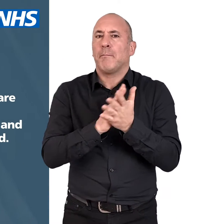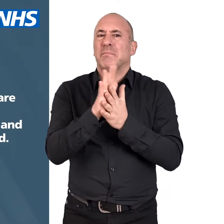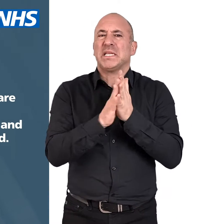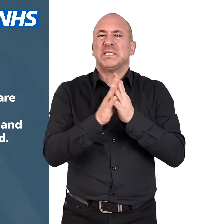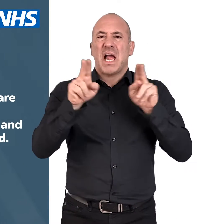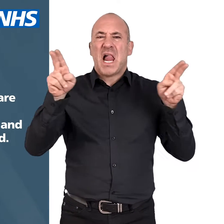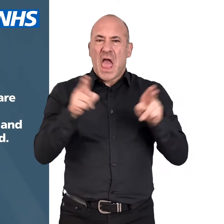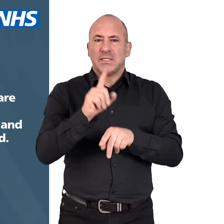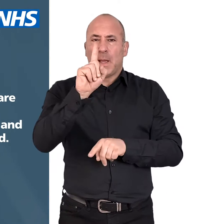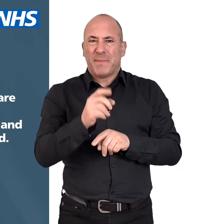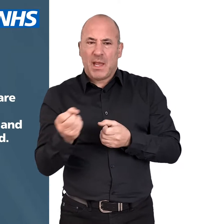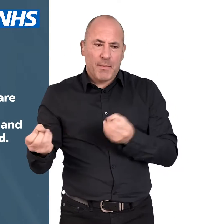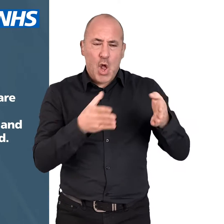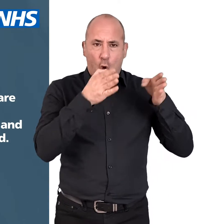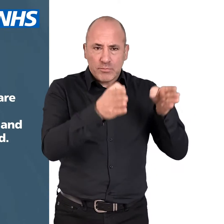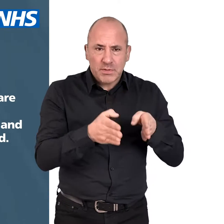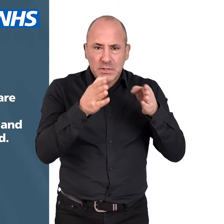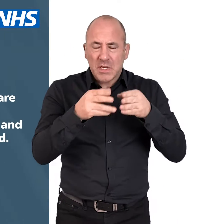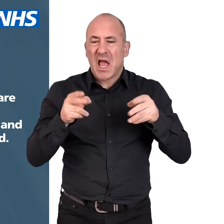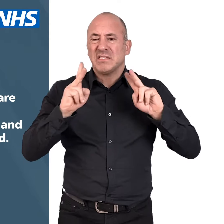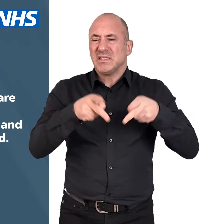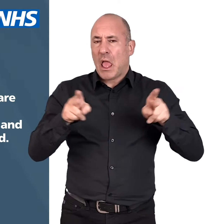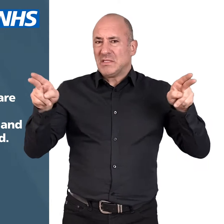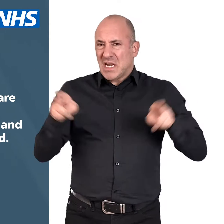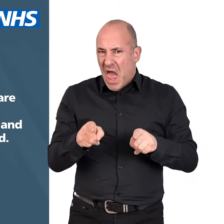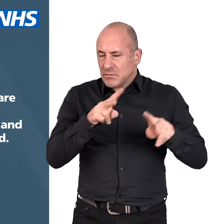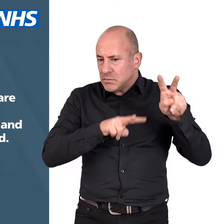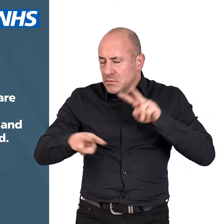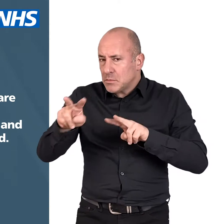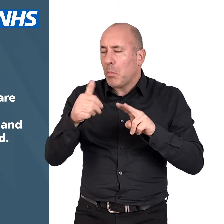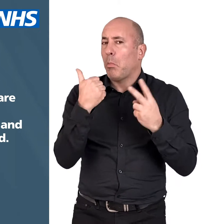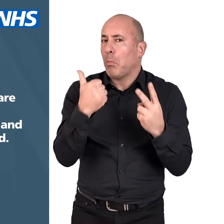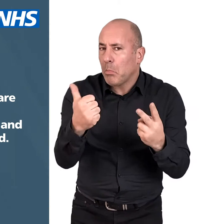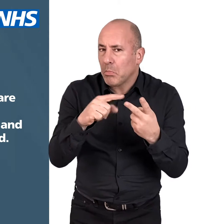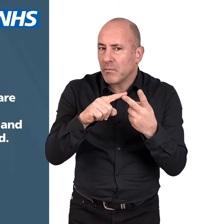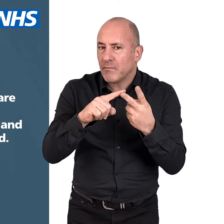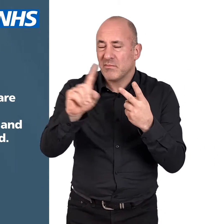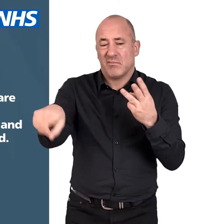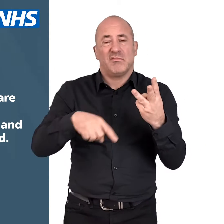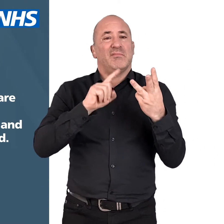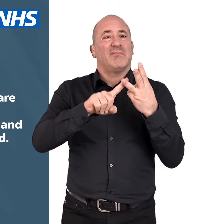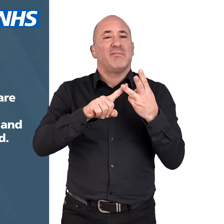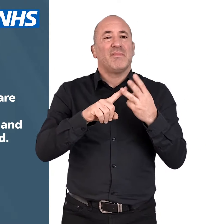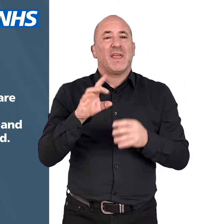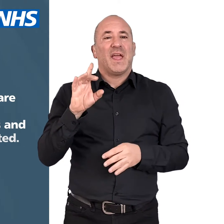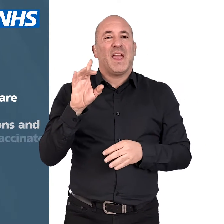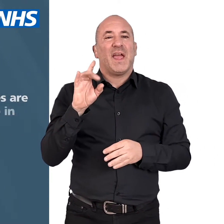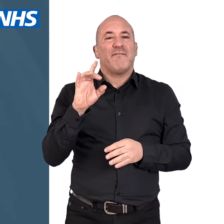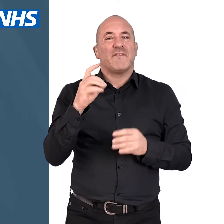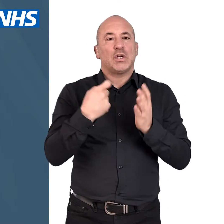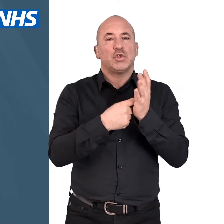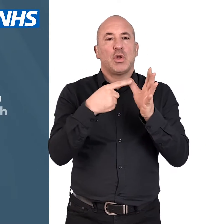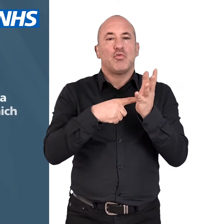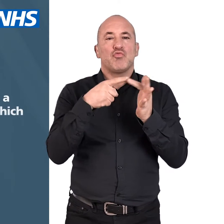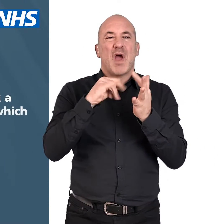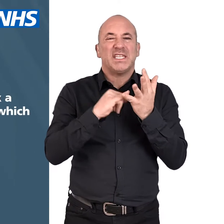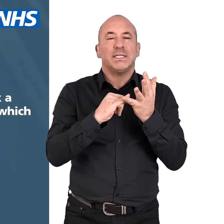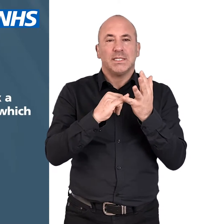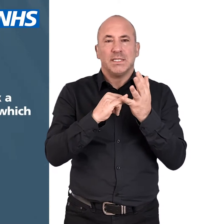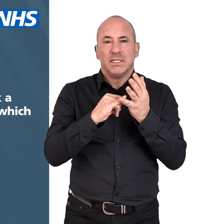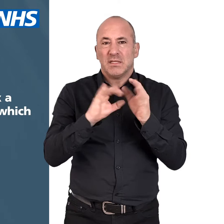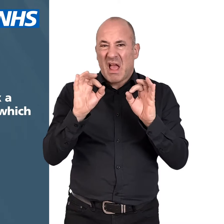vaccines are sufficiently effective in reducing hospitalizations and deaths in those vaccinated. Three,